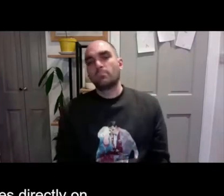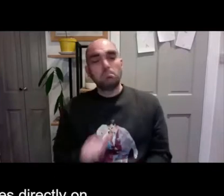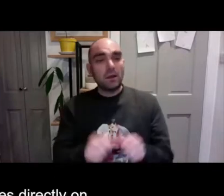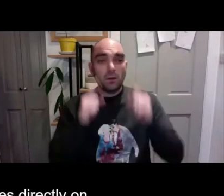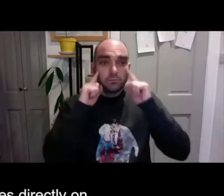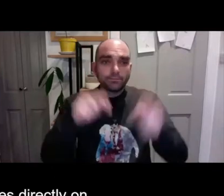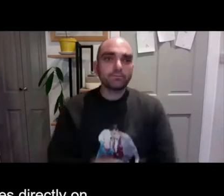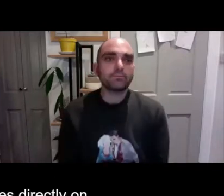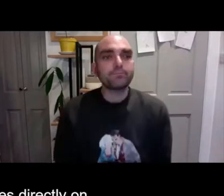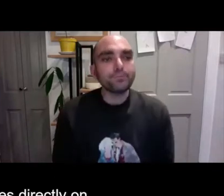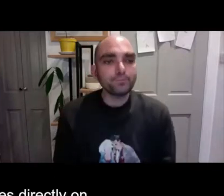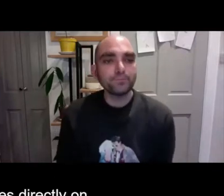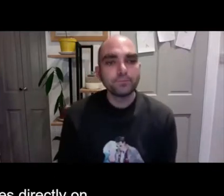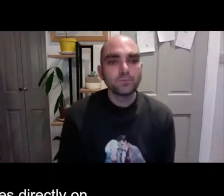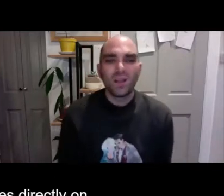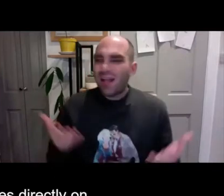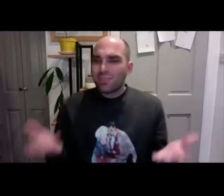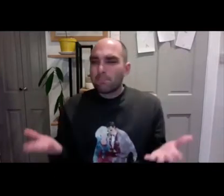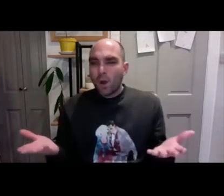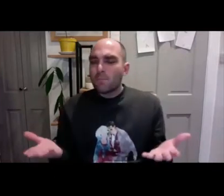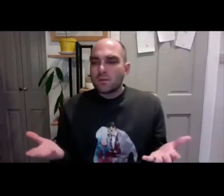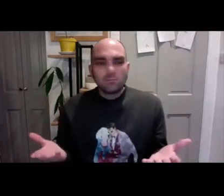subtitles directly on the screen along with the footage.